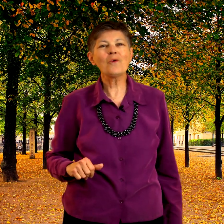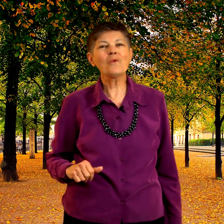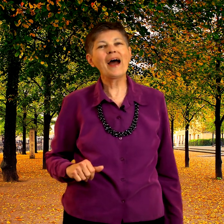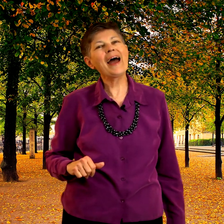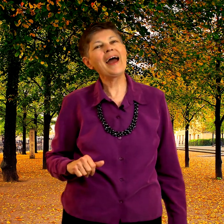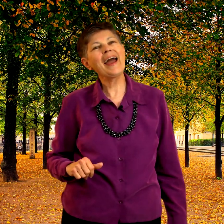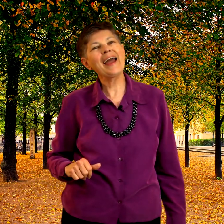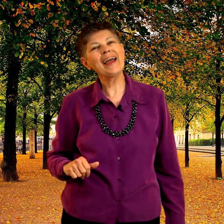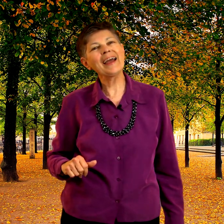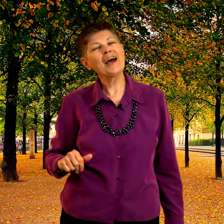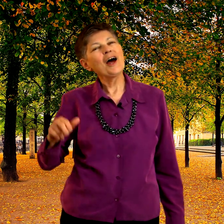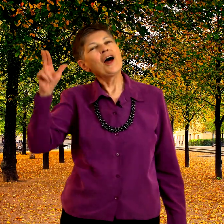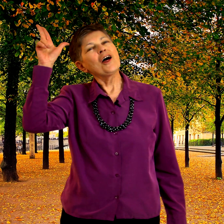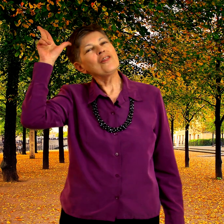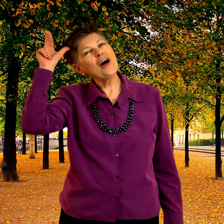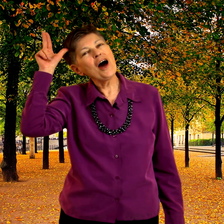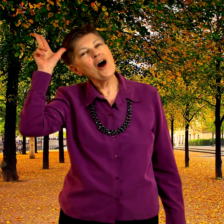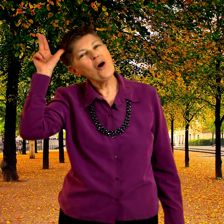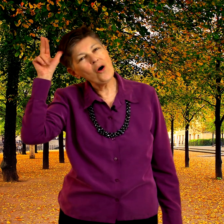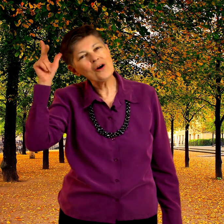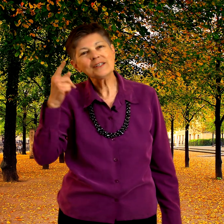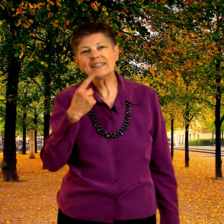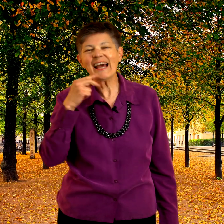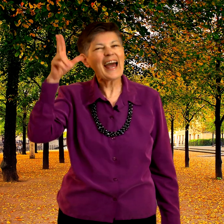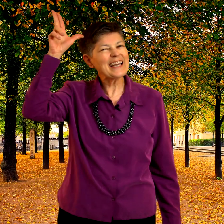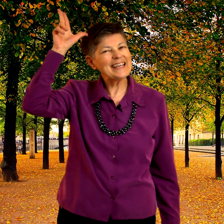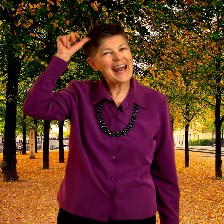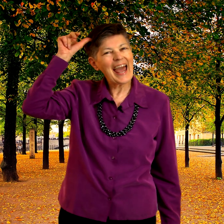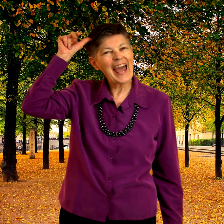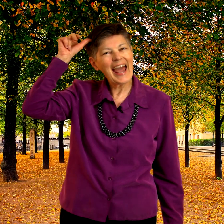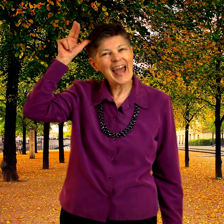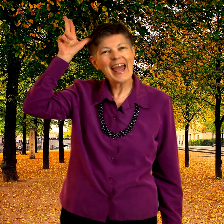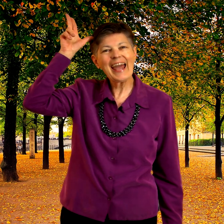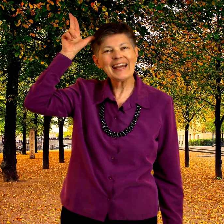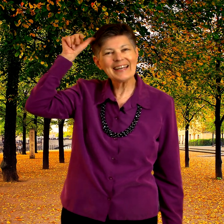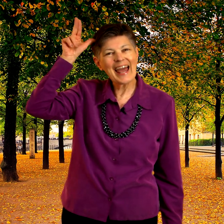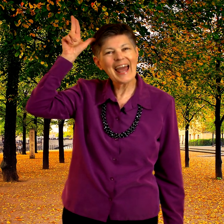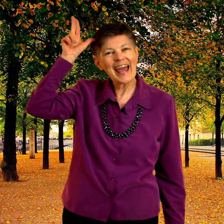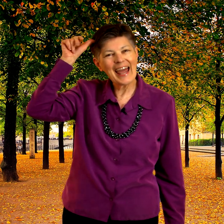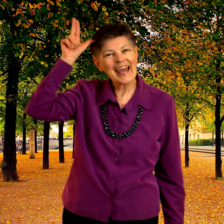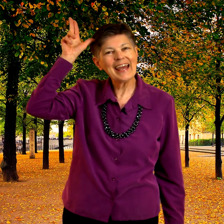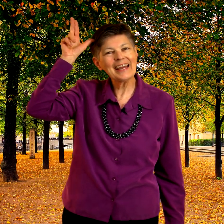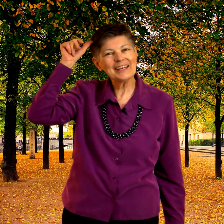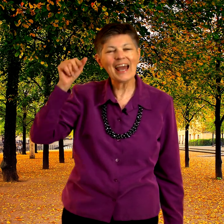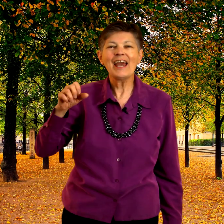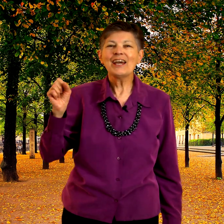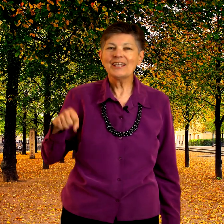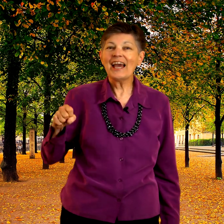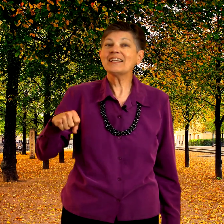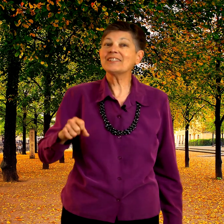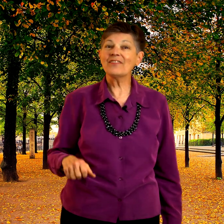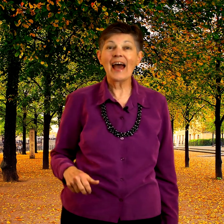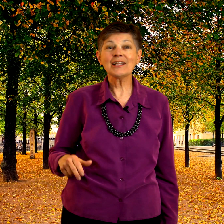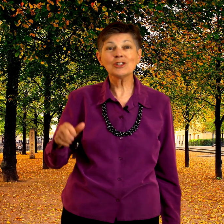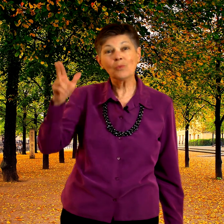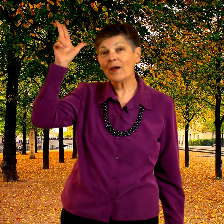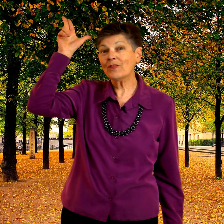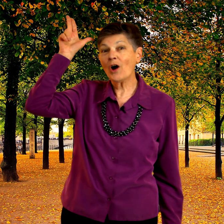way. The horse said, nay, nay, nay. Yes, that's what the